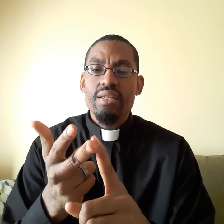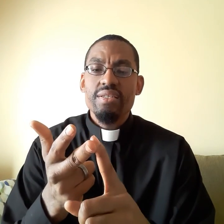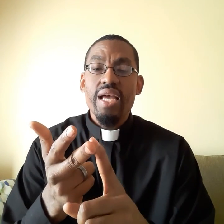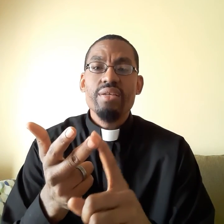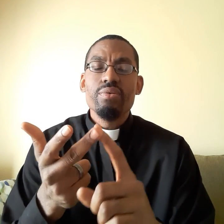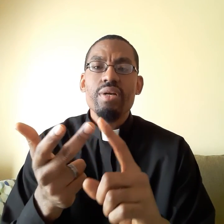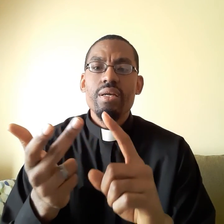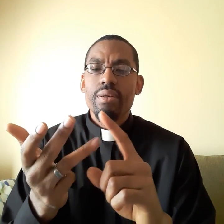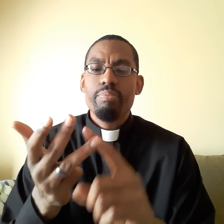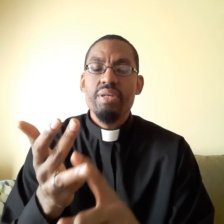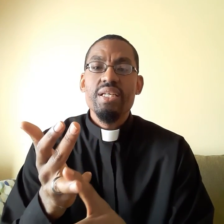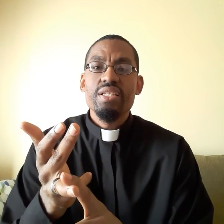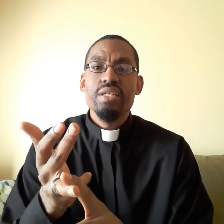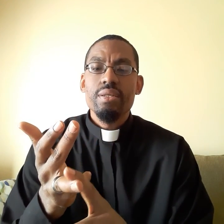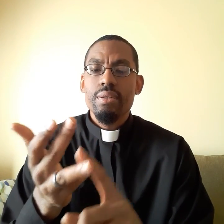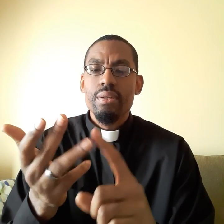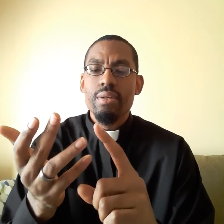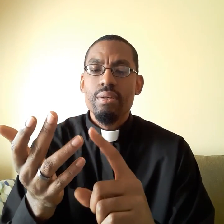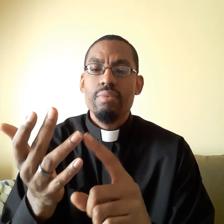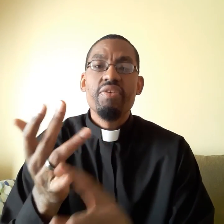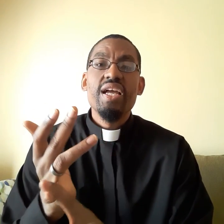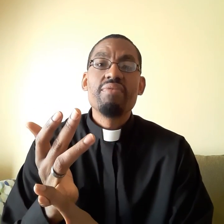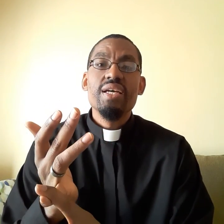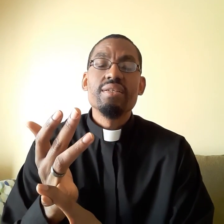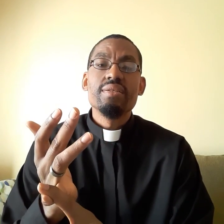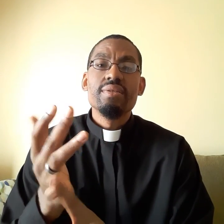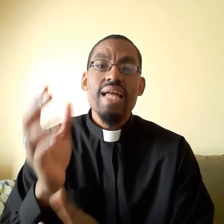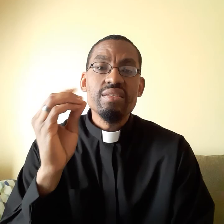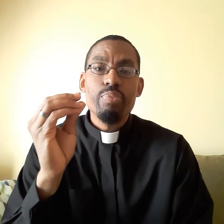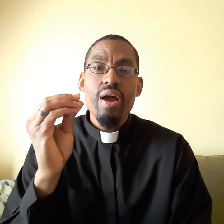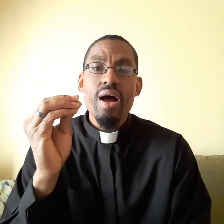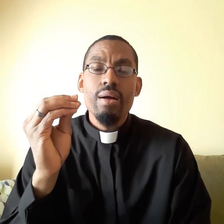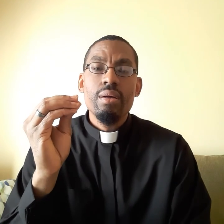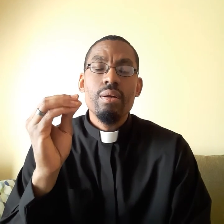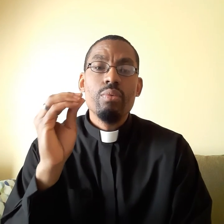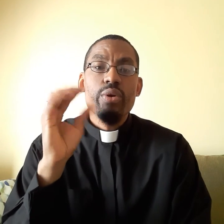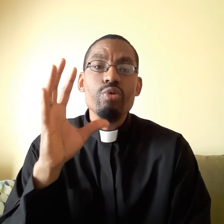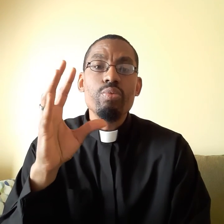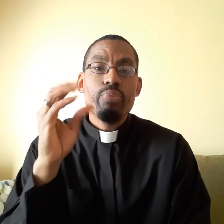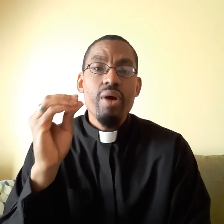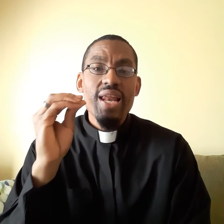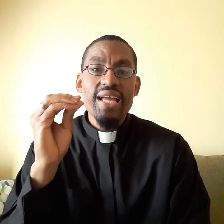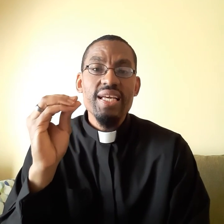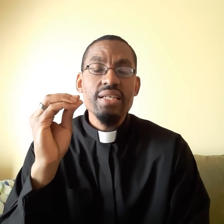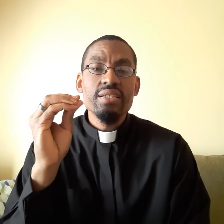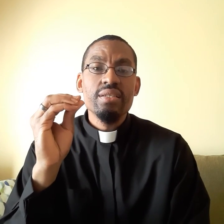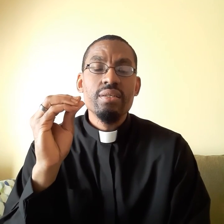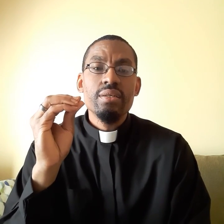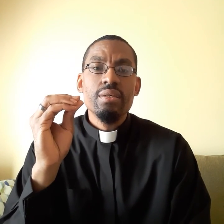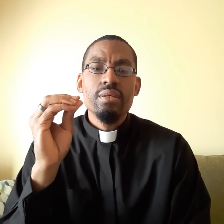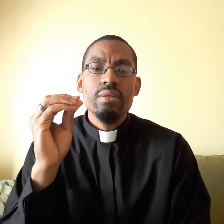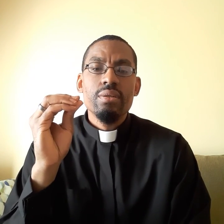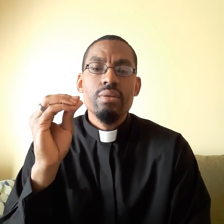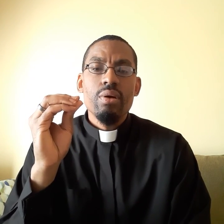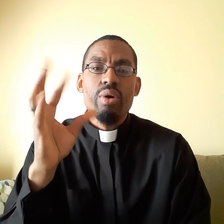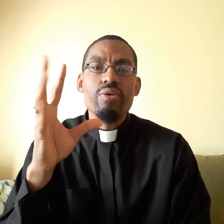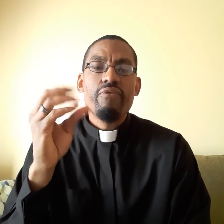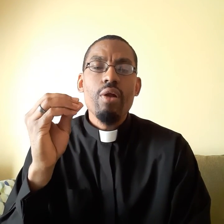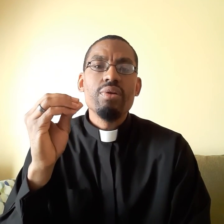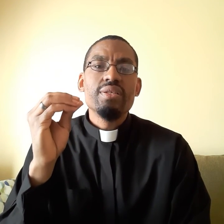intercessory petition forgiveness that's prayer when you pray like this when you follow this